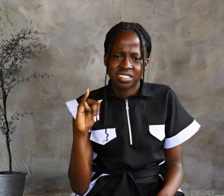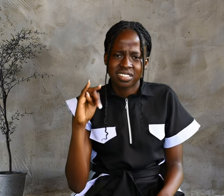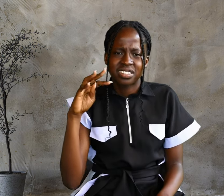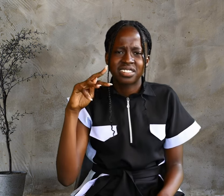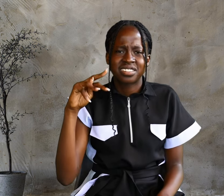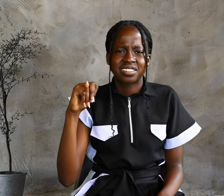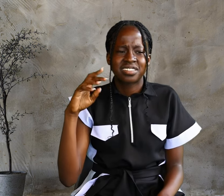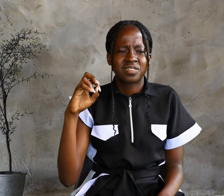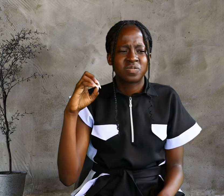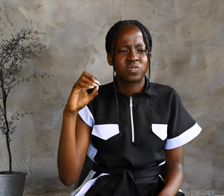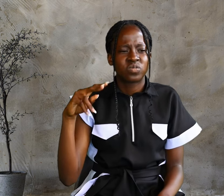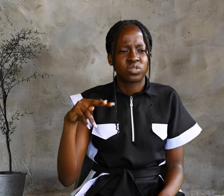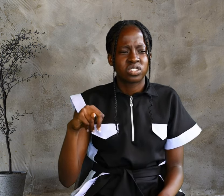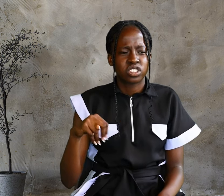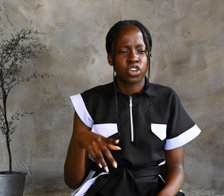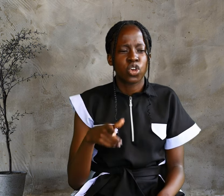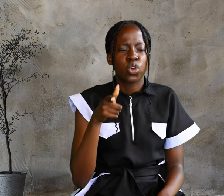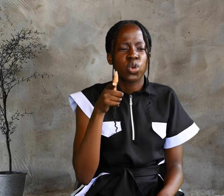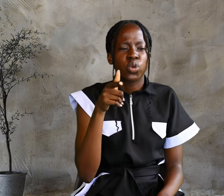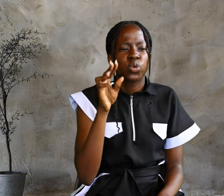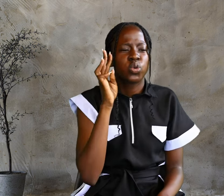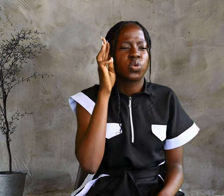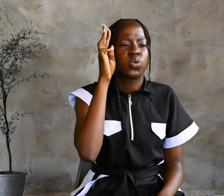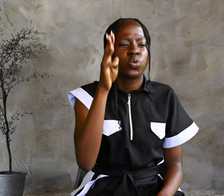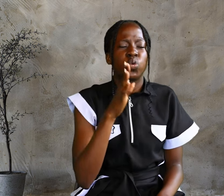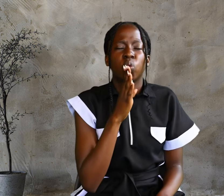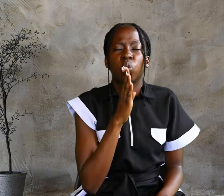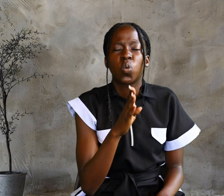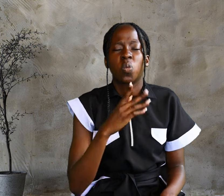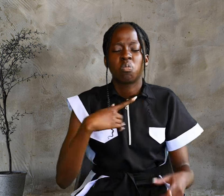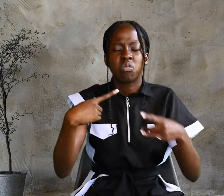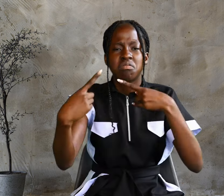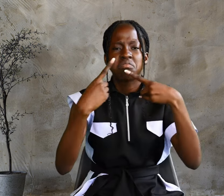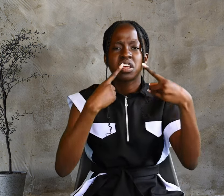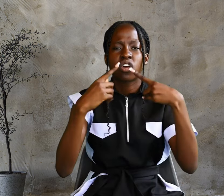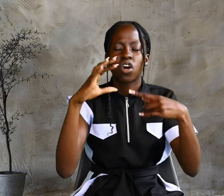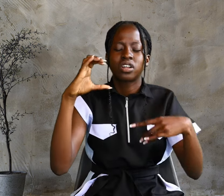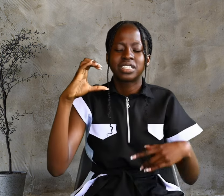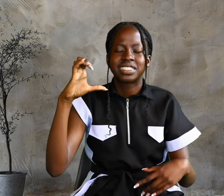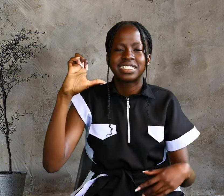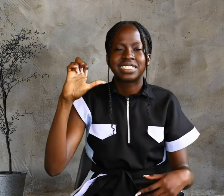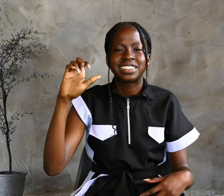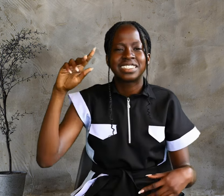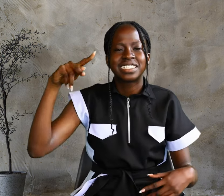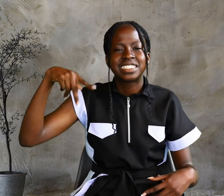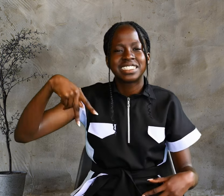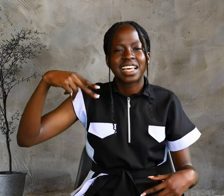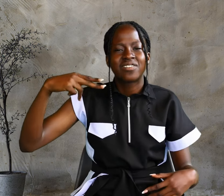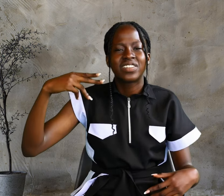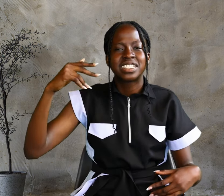son of John. You will be called Cephas,